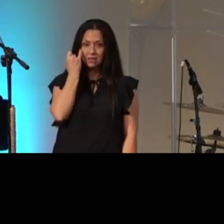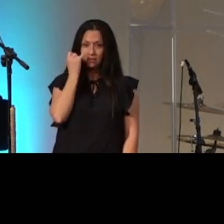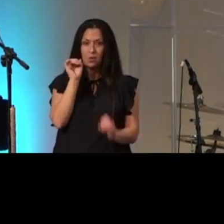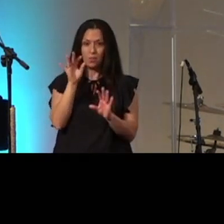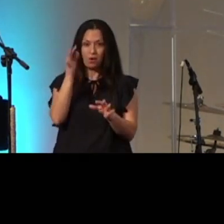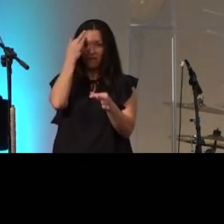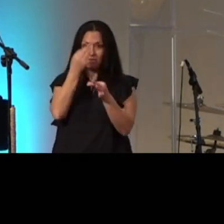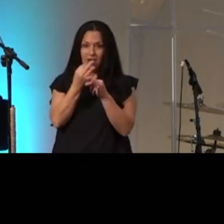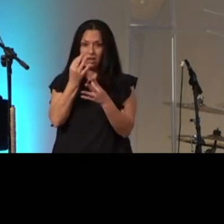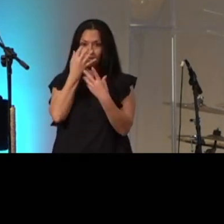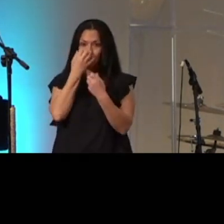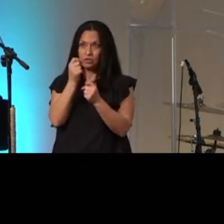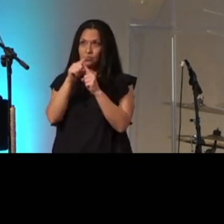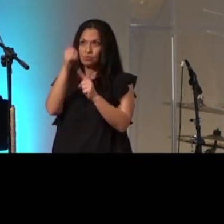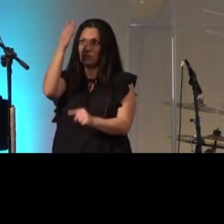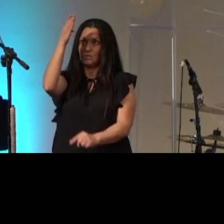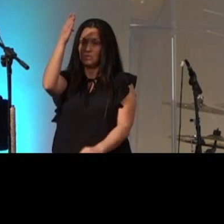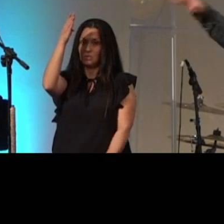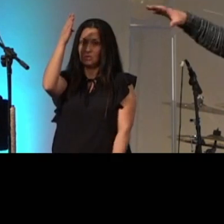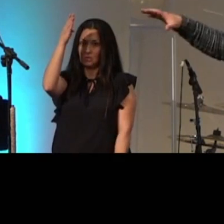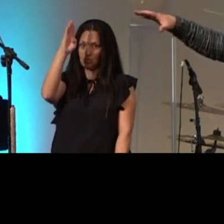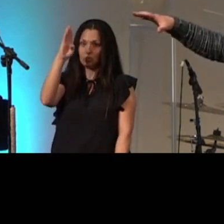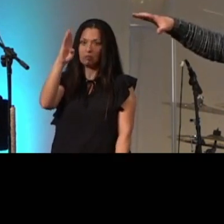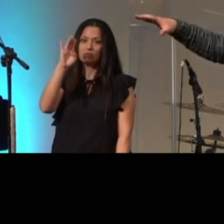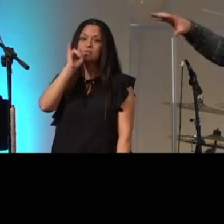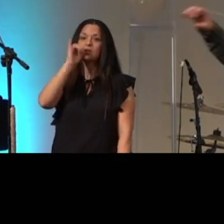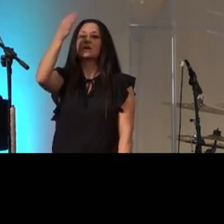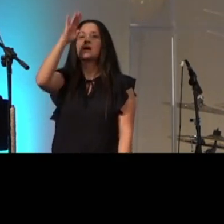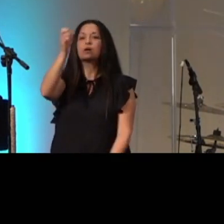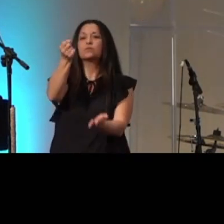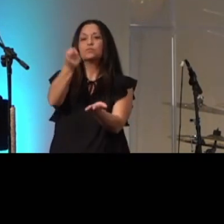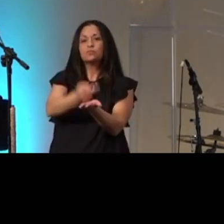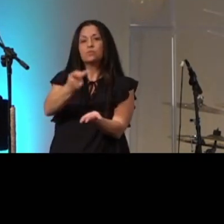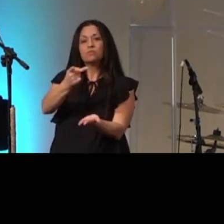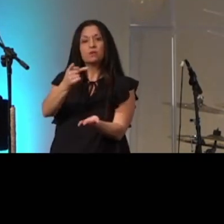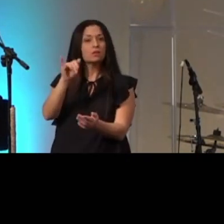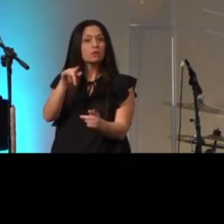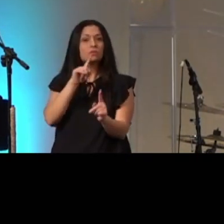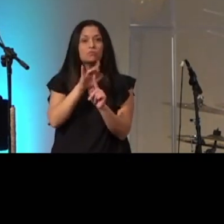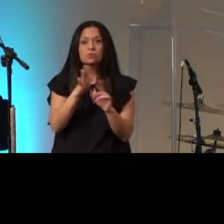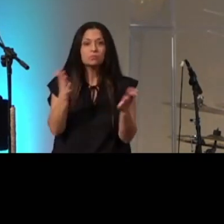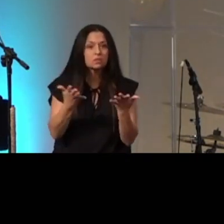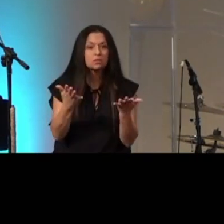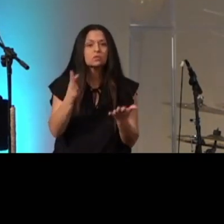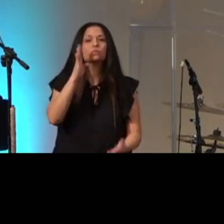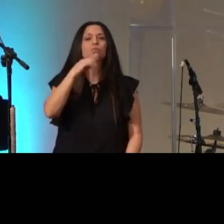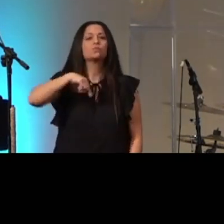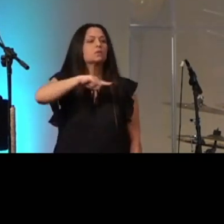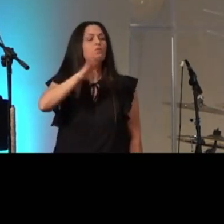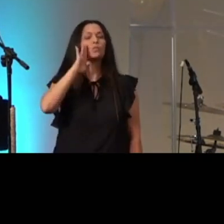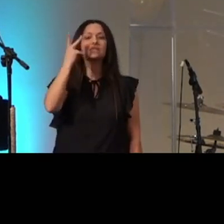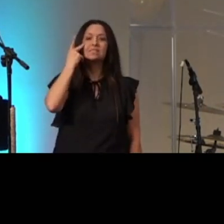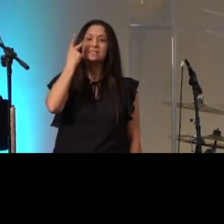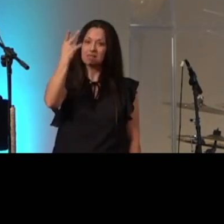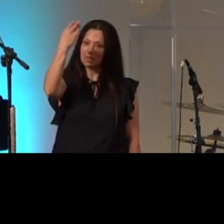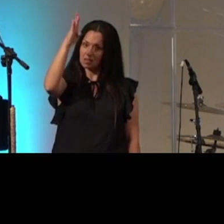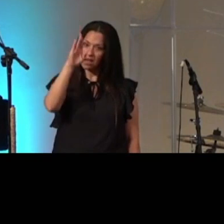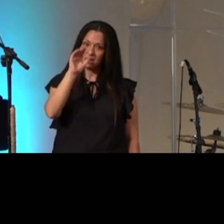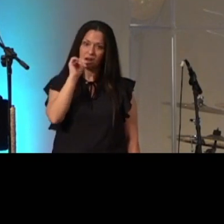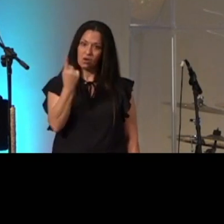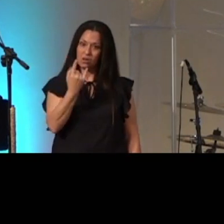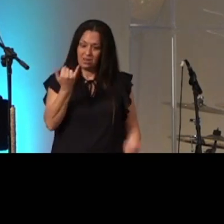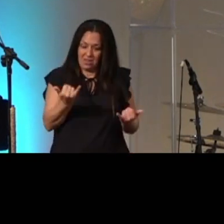in christ is god approved the promise is that we will see god not only in this life